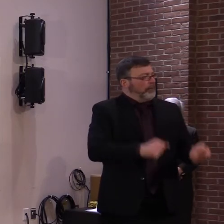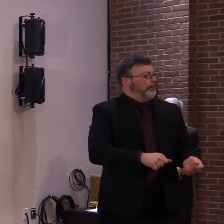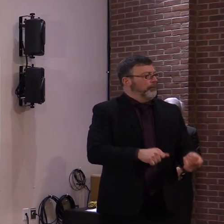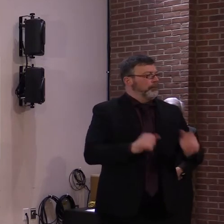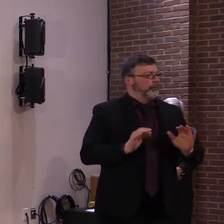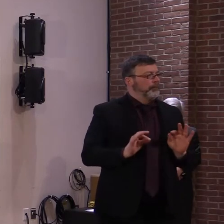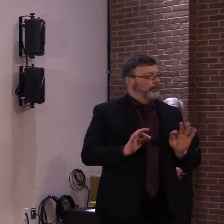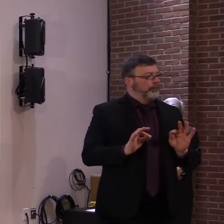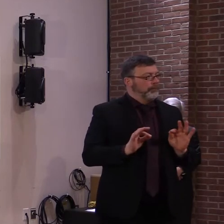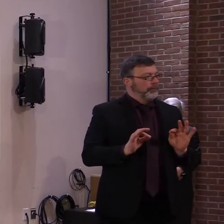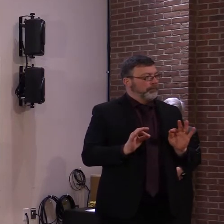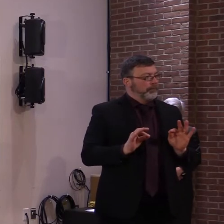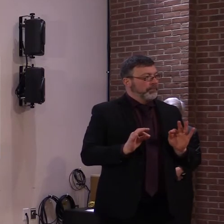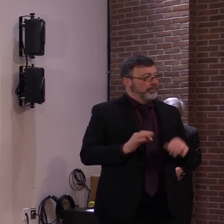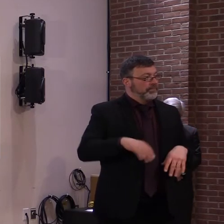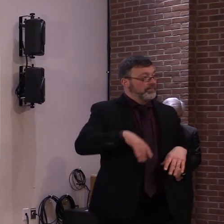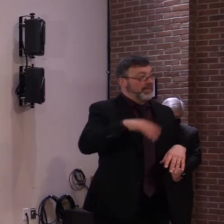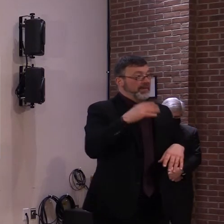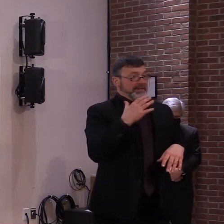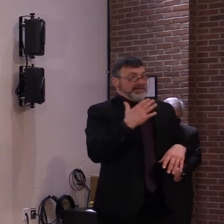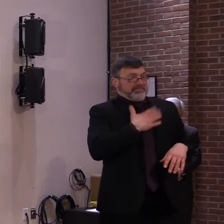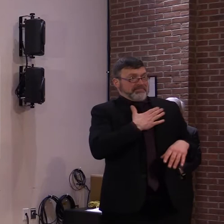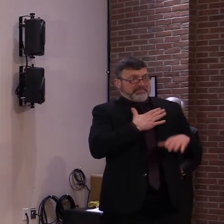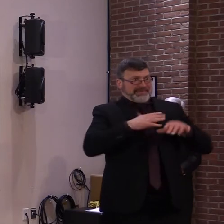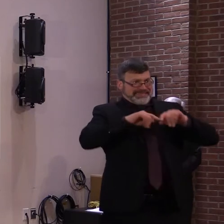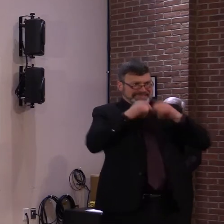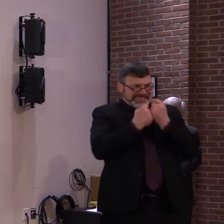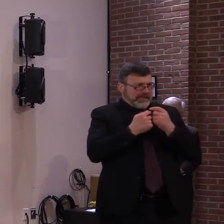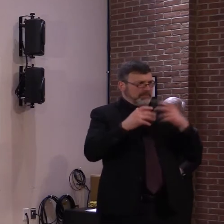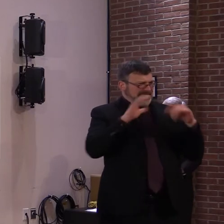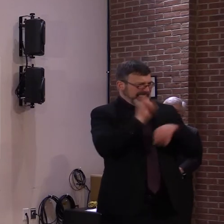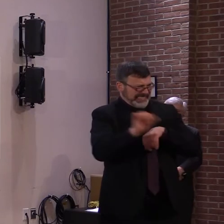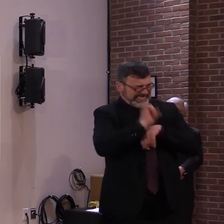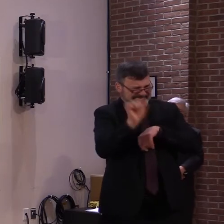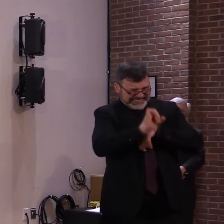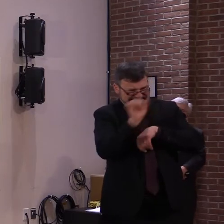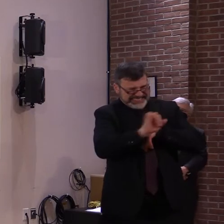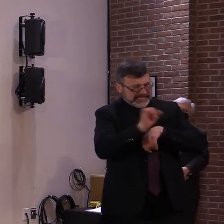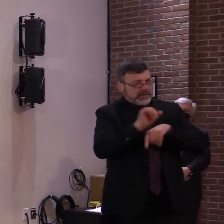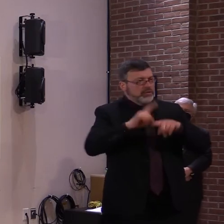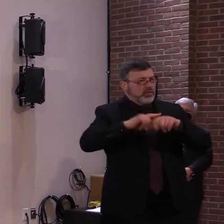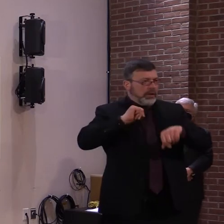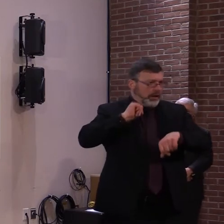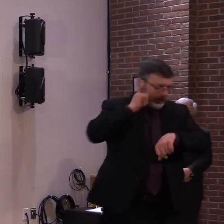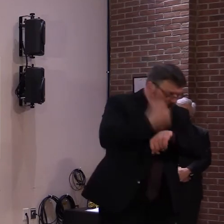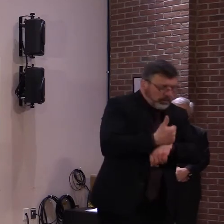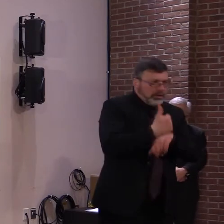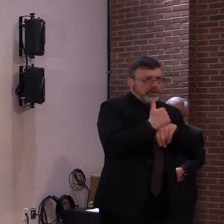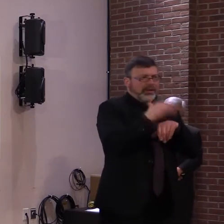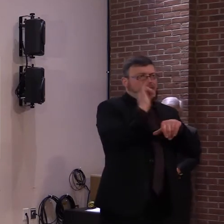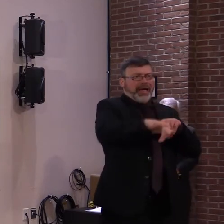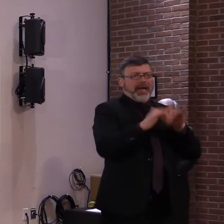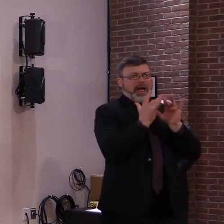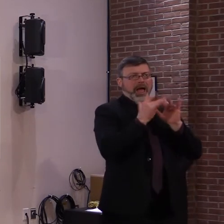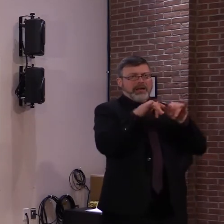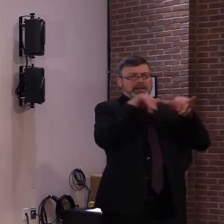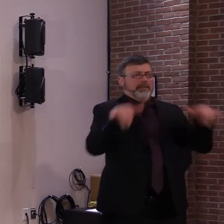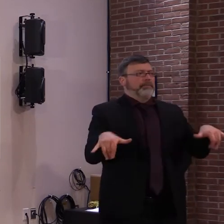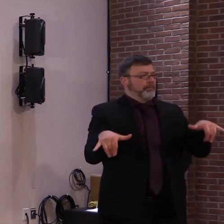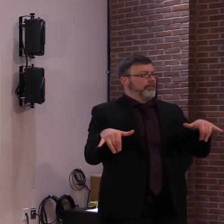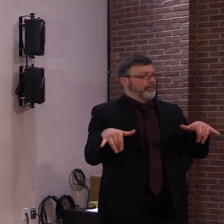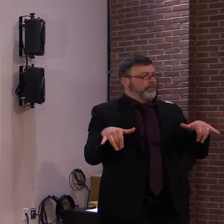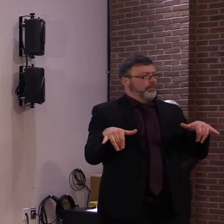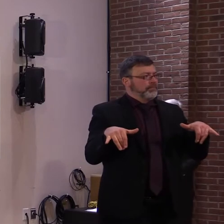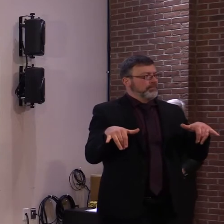for this next phase, which of course is age 75 and older, could be nearly 50,000 people alone.